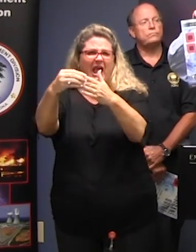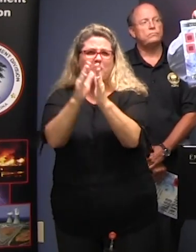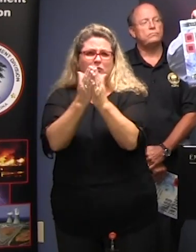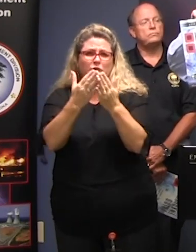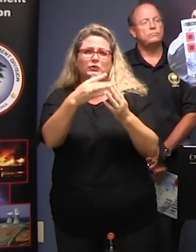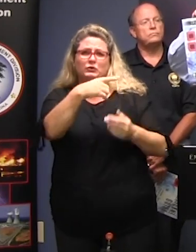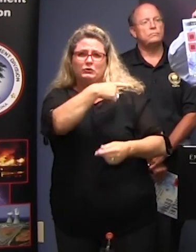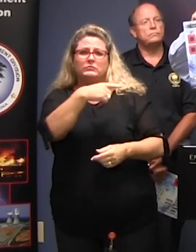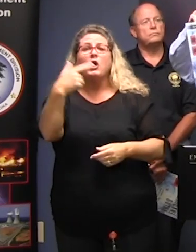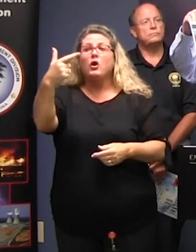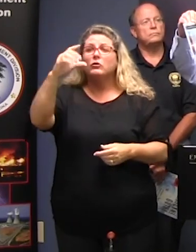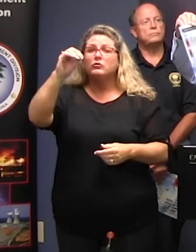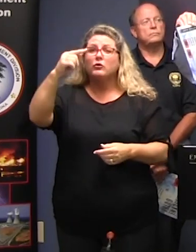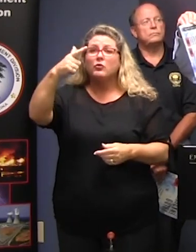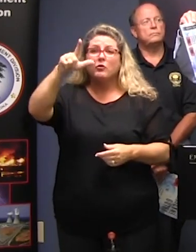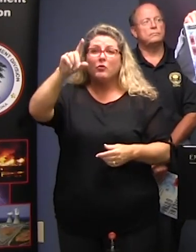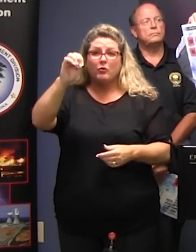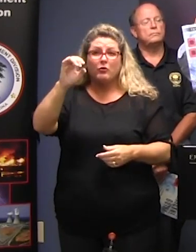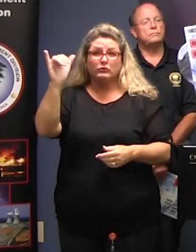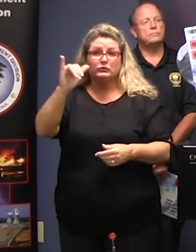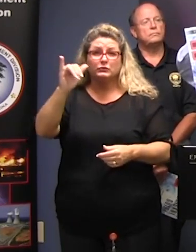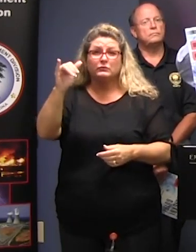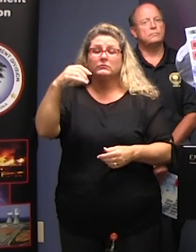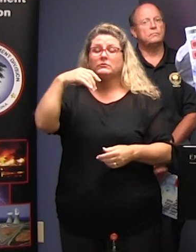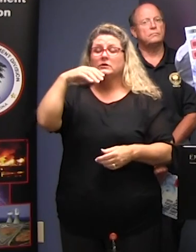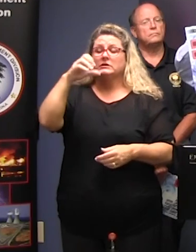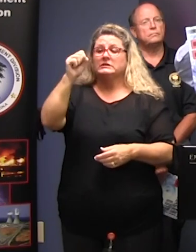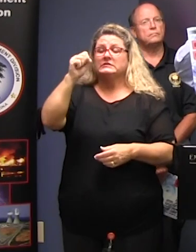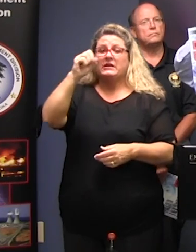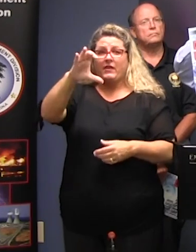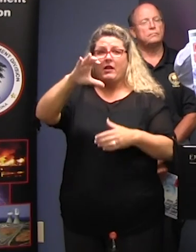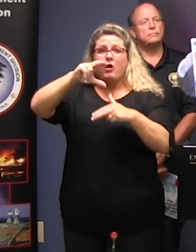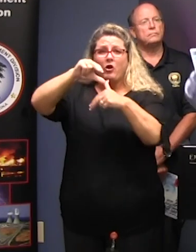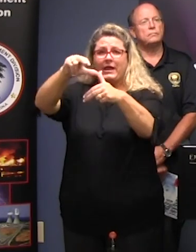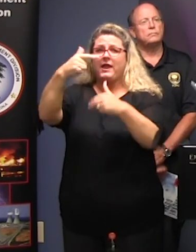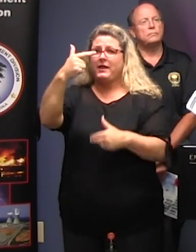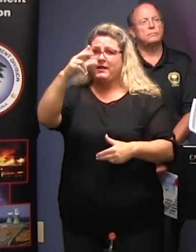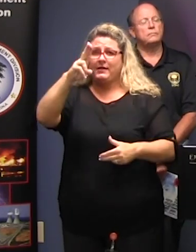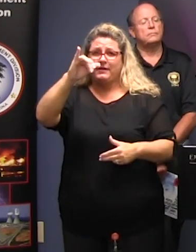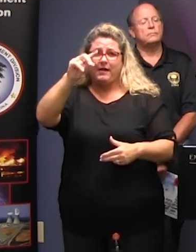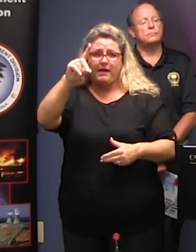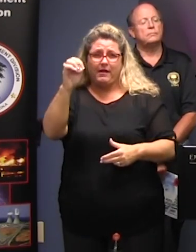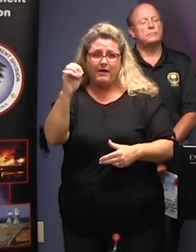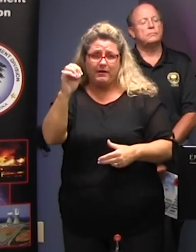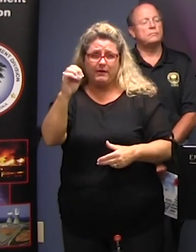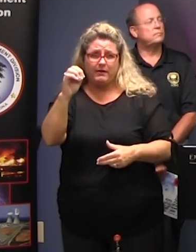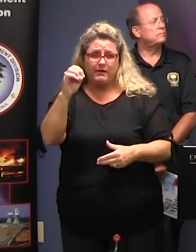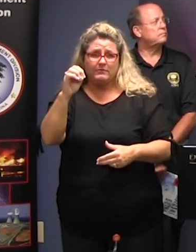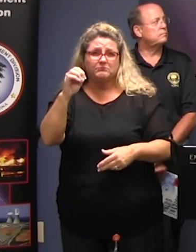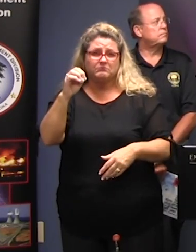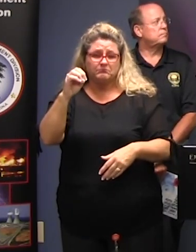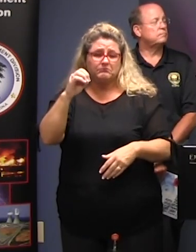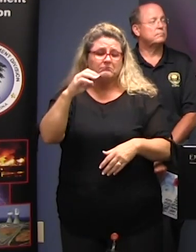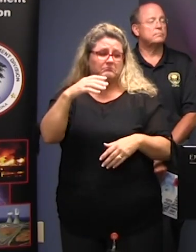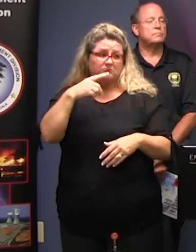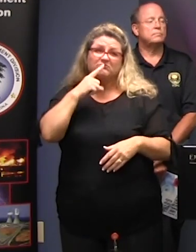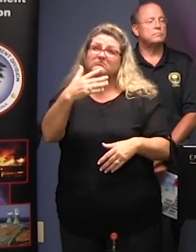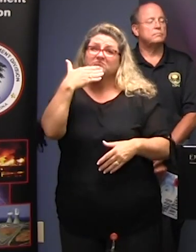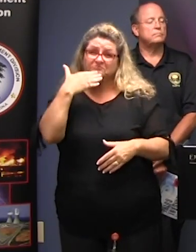you can google it South Carolina hurricane guide and there it is and it is a great